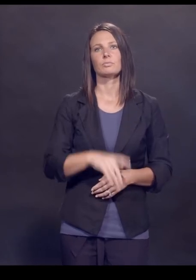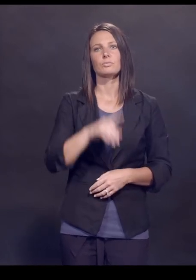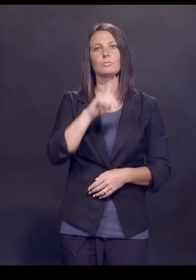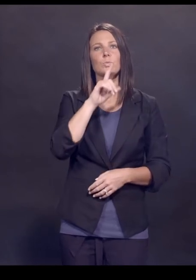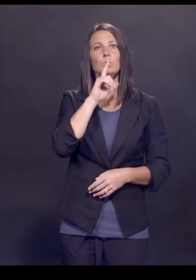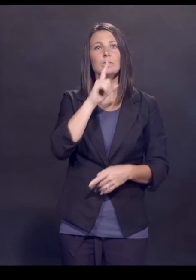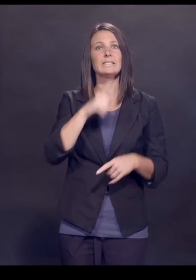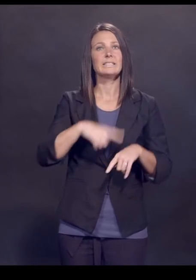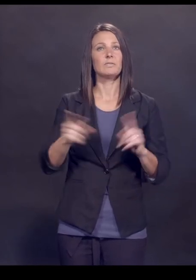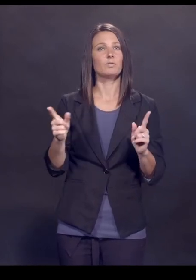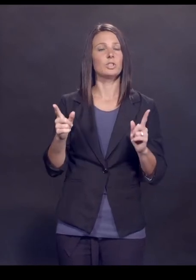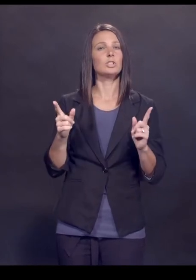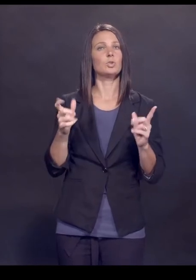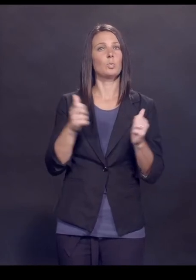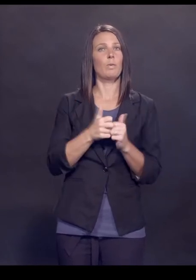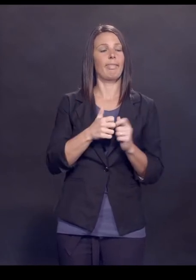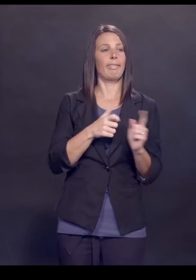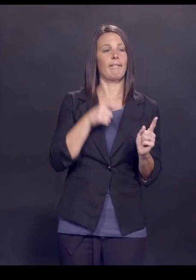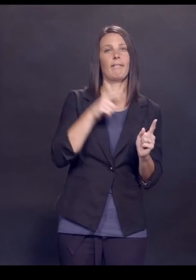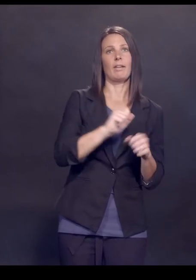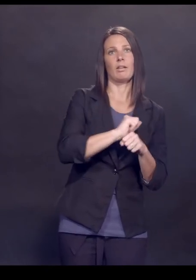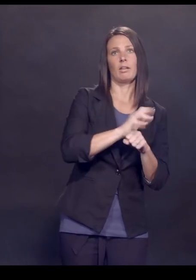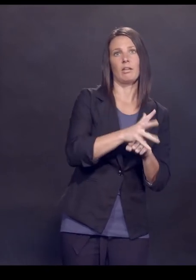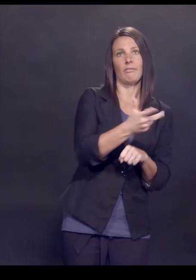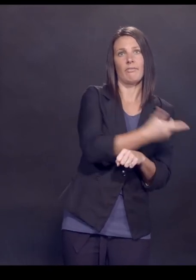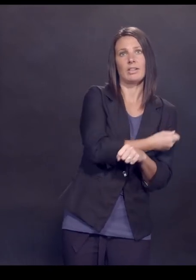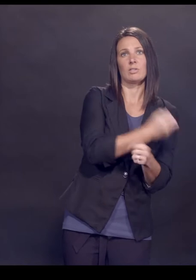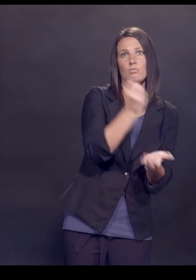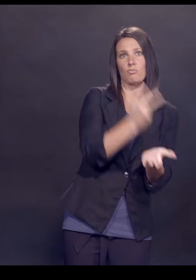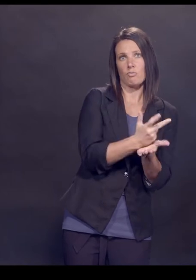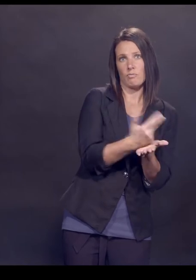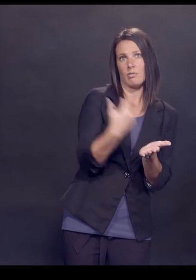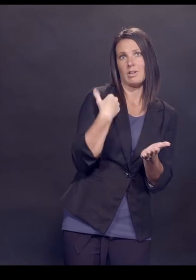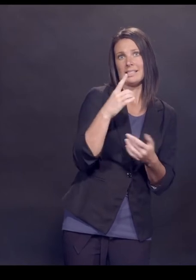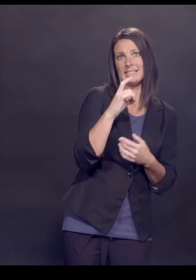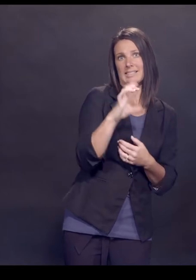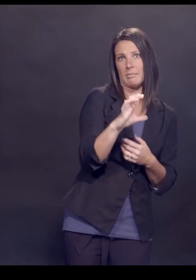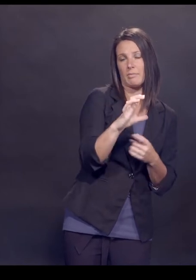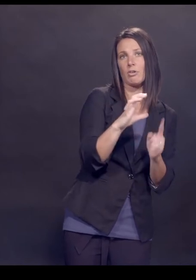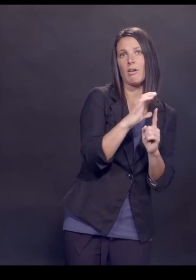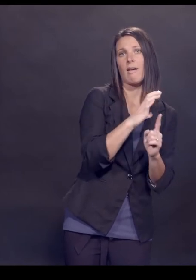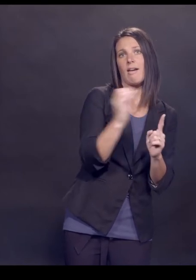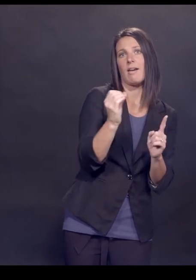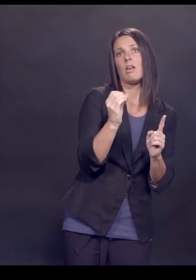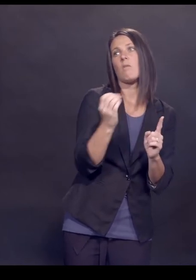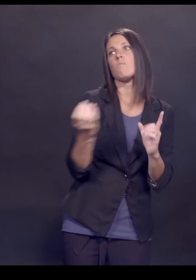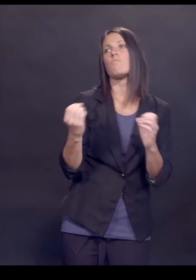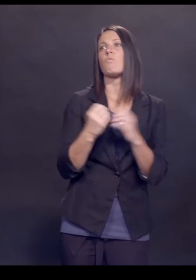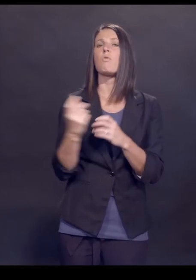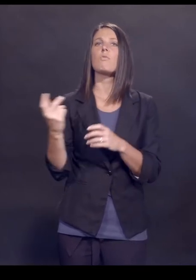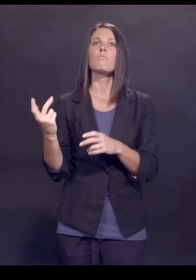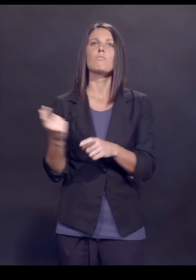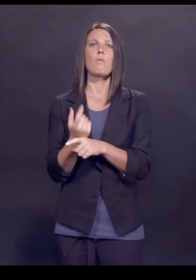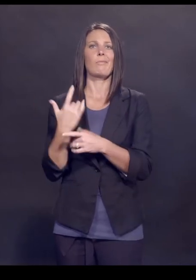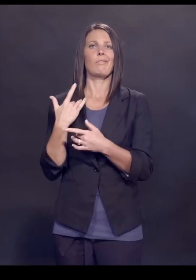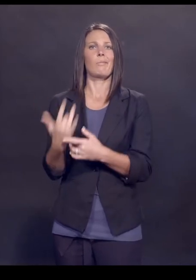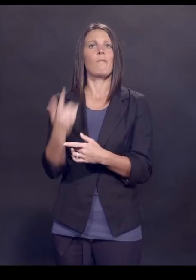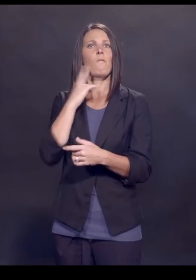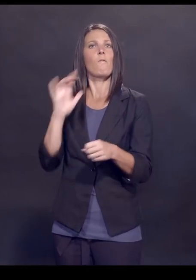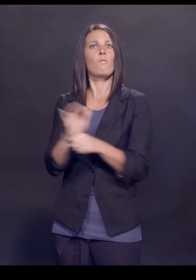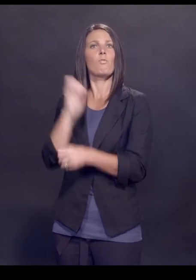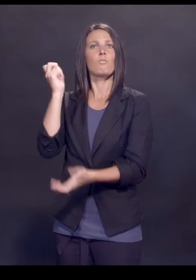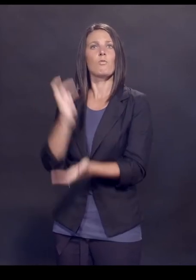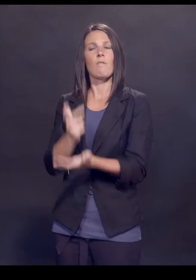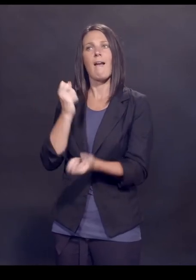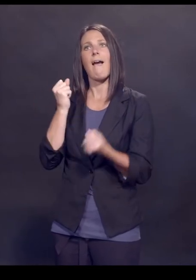real difference in terms of these vaccine approvals that came last December and what would be a more typical, a fully approved vaccine was the